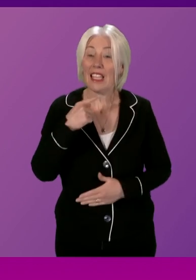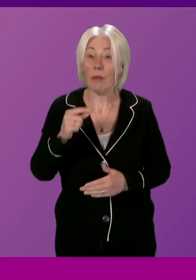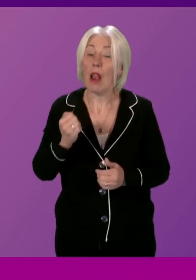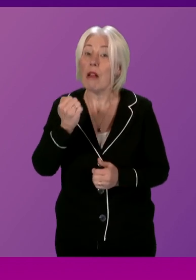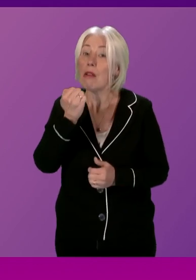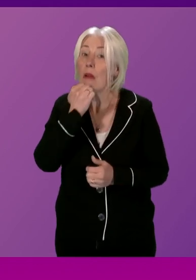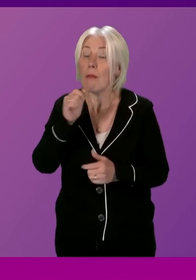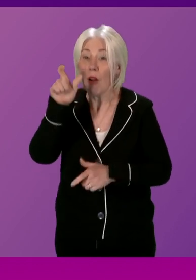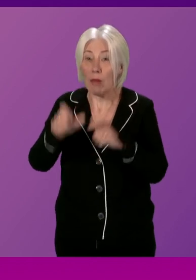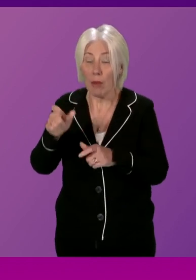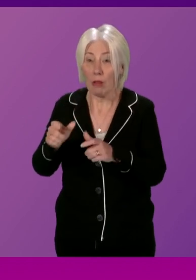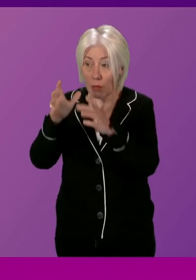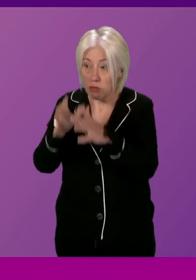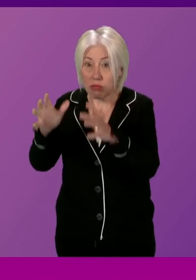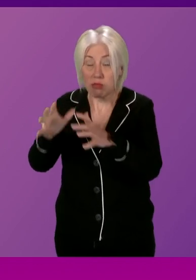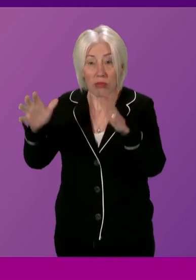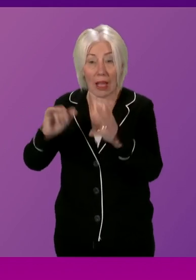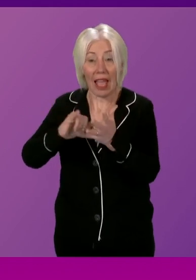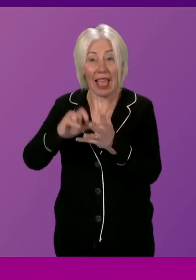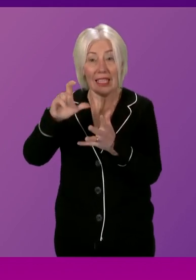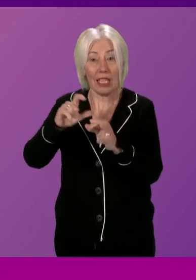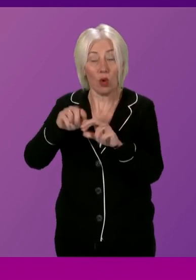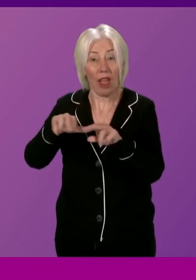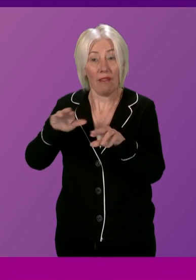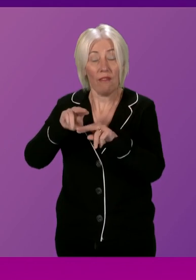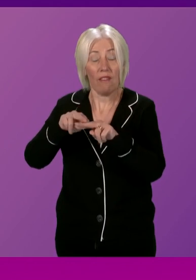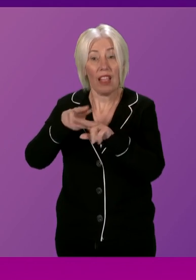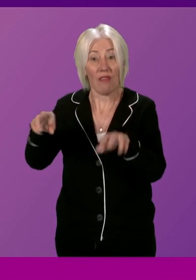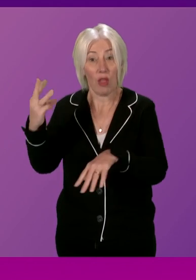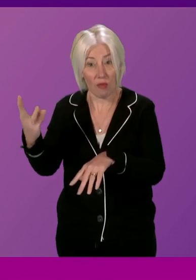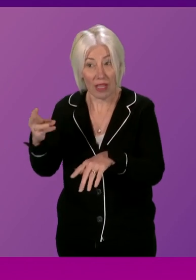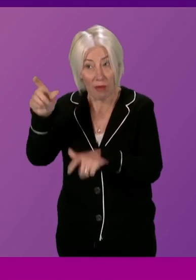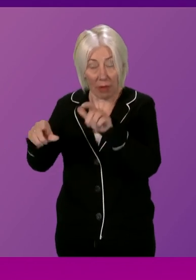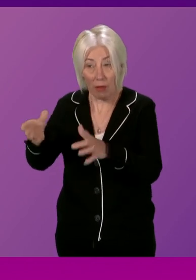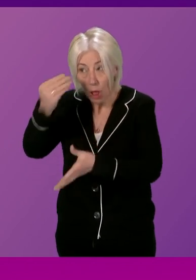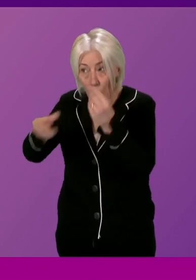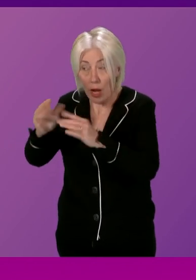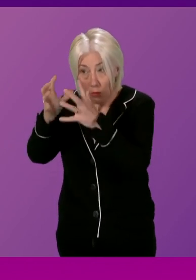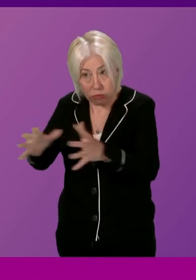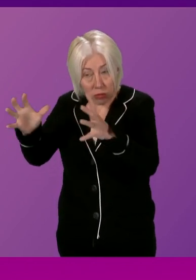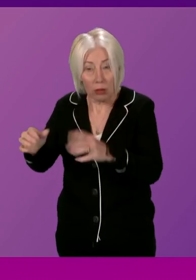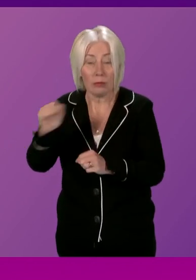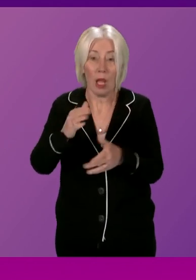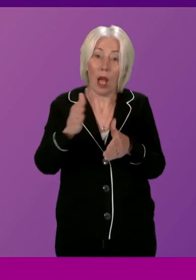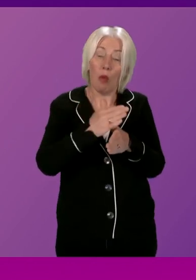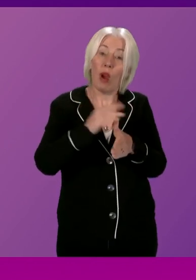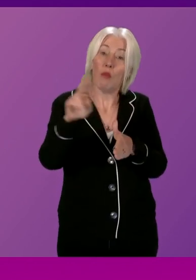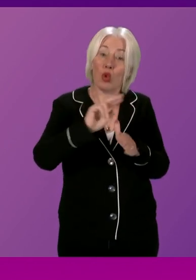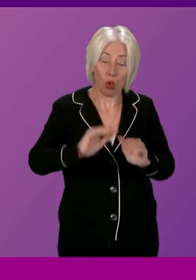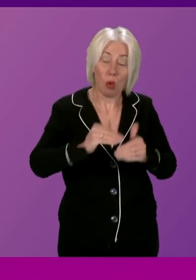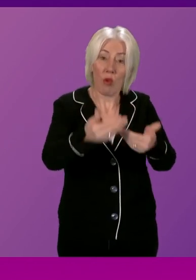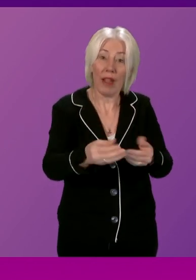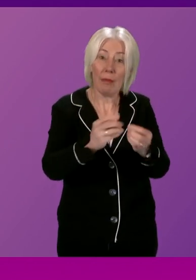of BSL awards at SCQF Level 3 to 6 is increasing. The number of primary schools providing